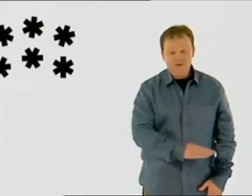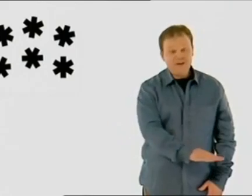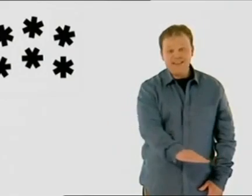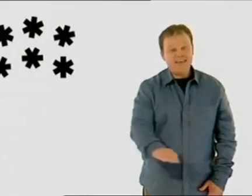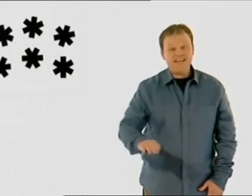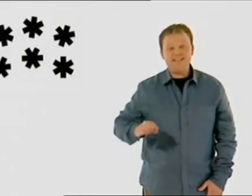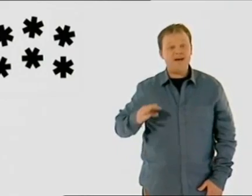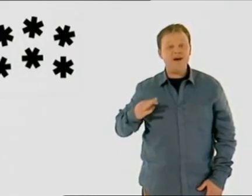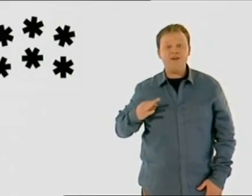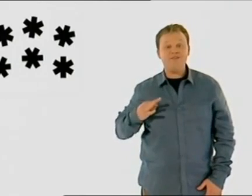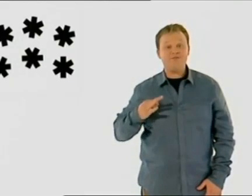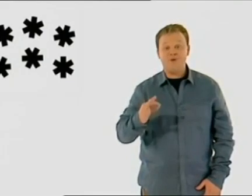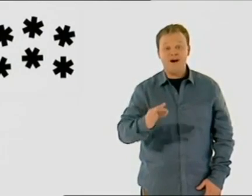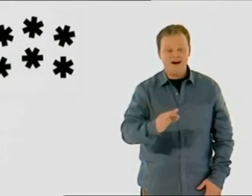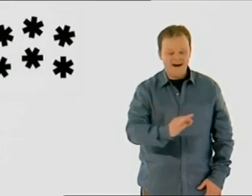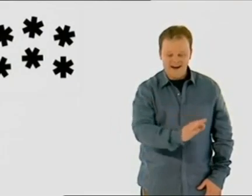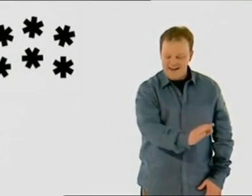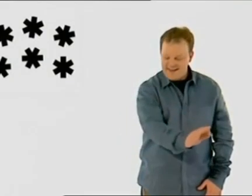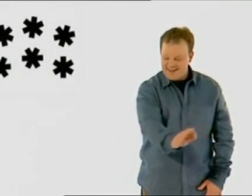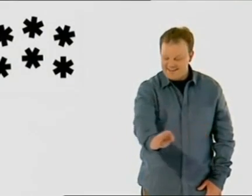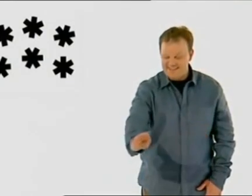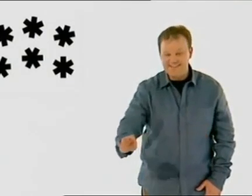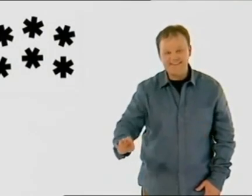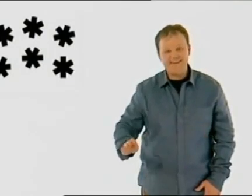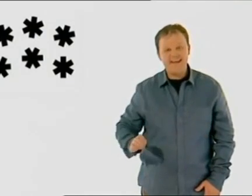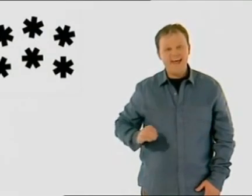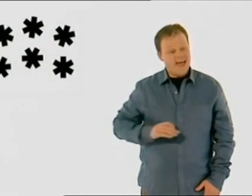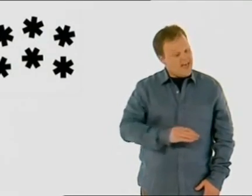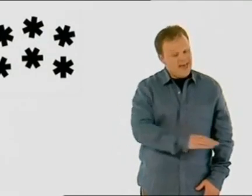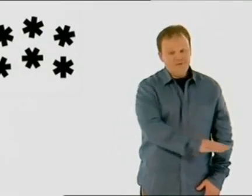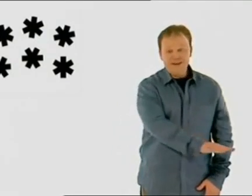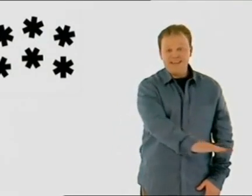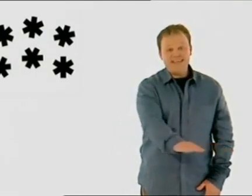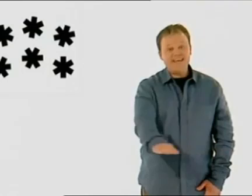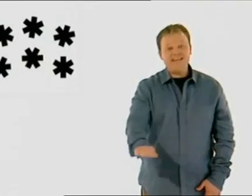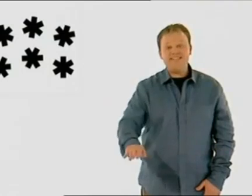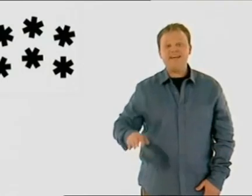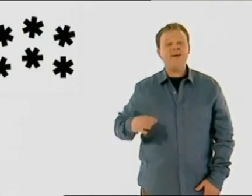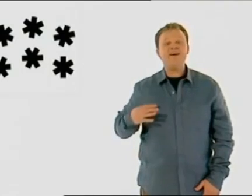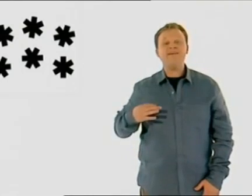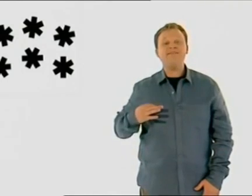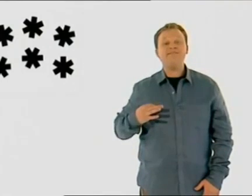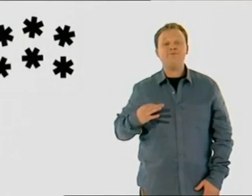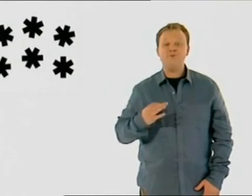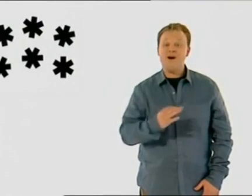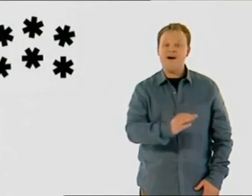Everything turns white. Everything turns white.